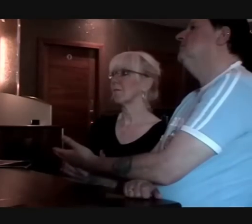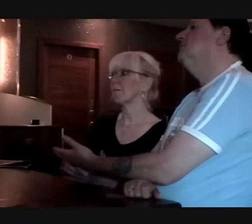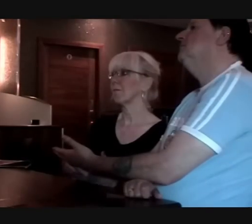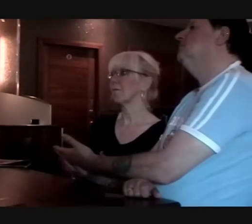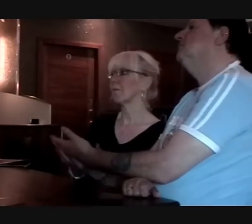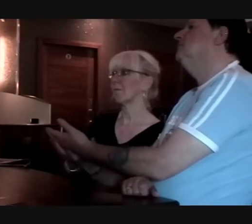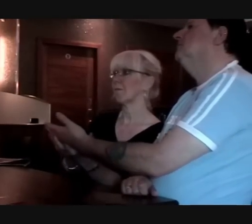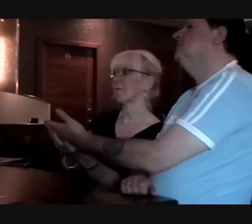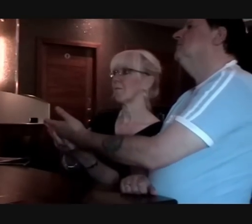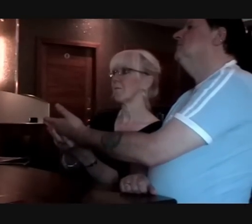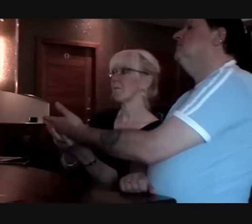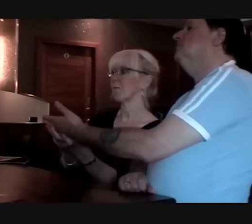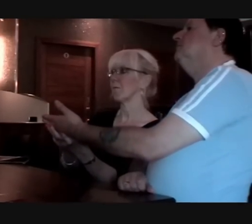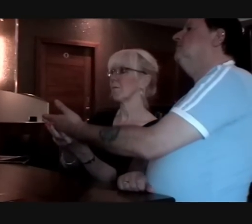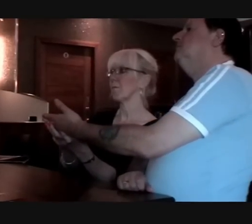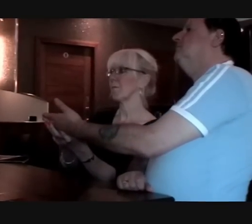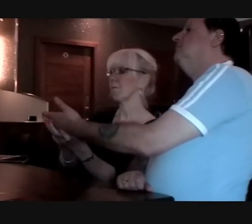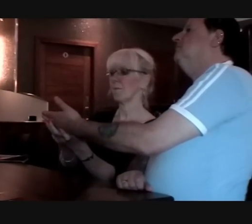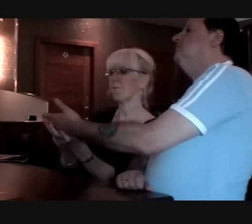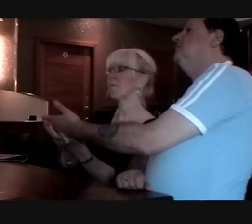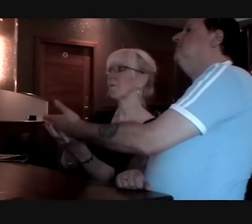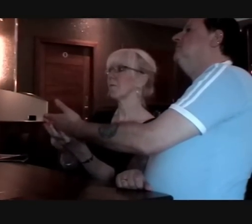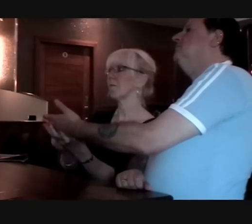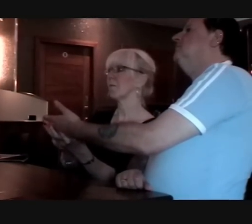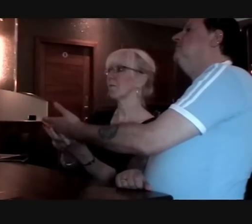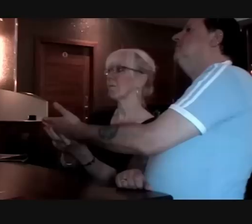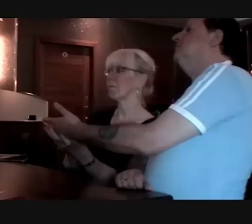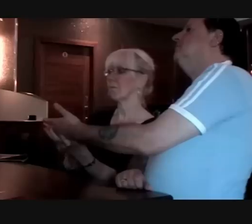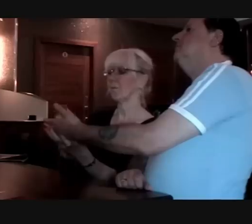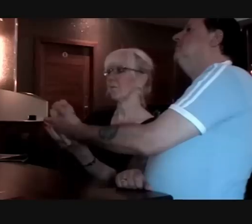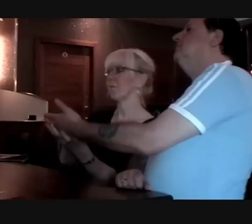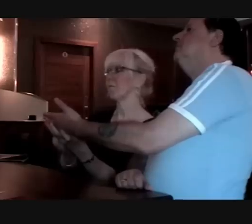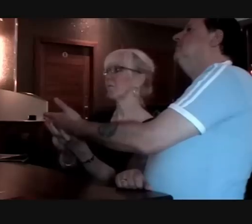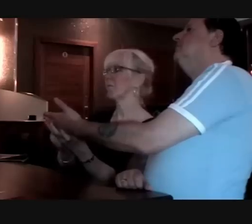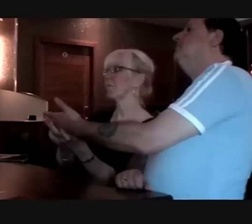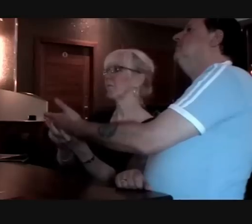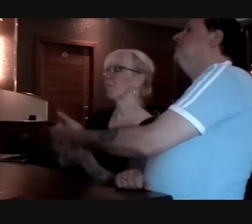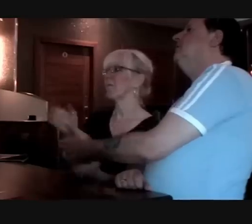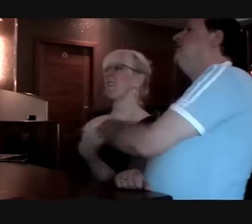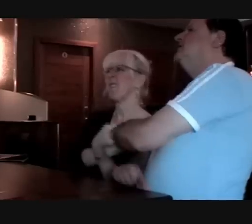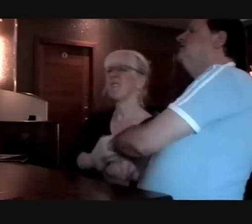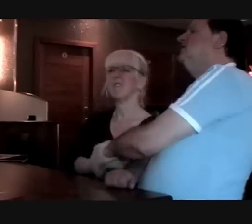what time to go, what's set up to see Yeah, we've got a good chance to see you later Here I am, but